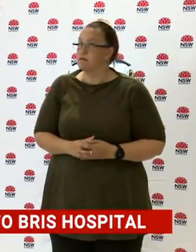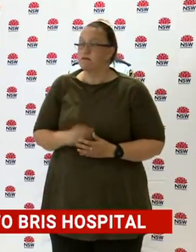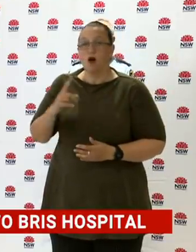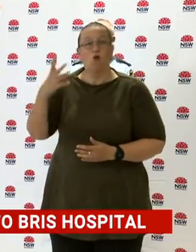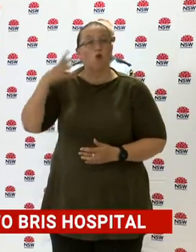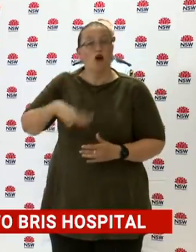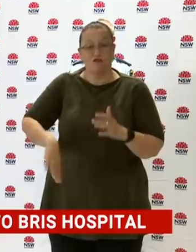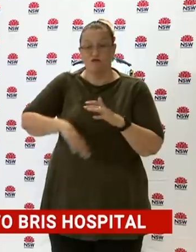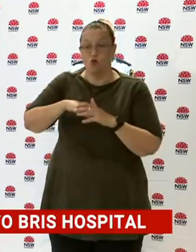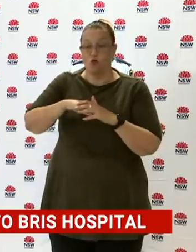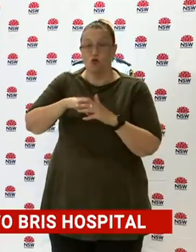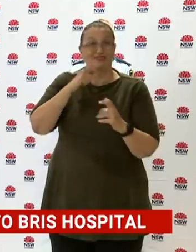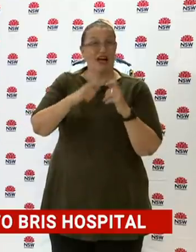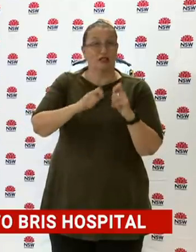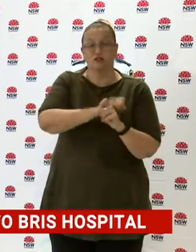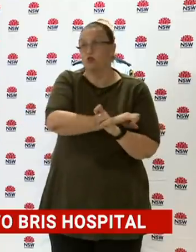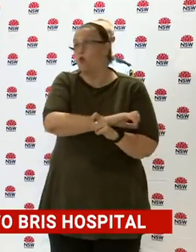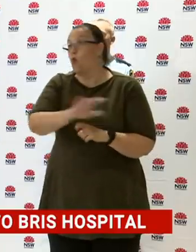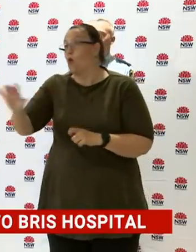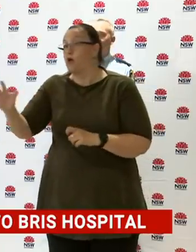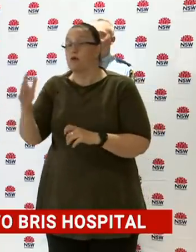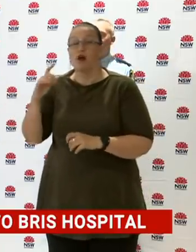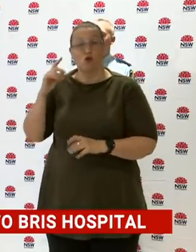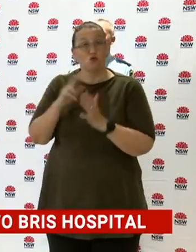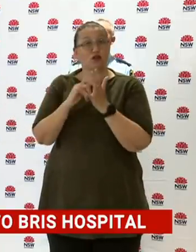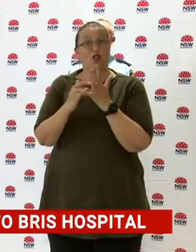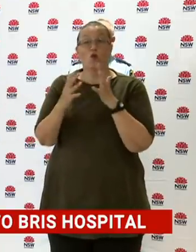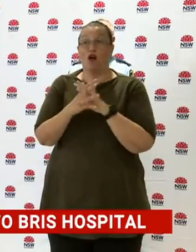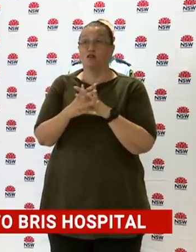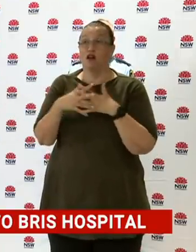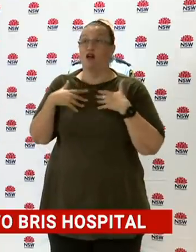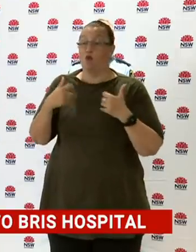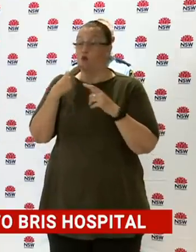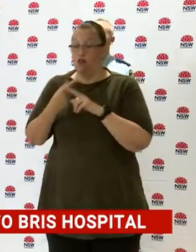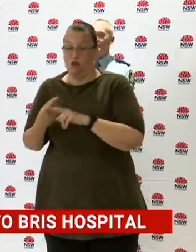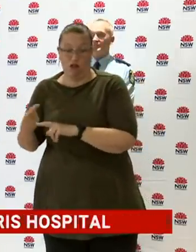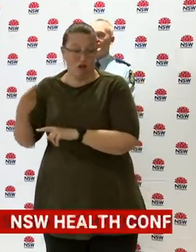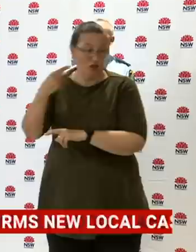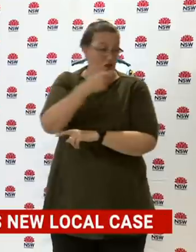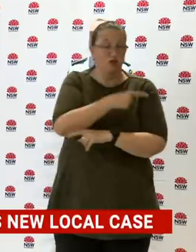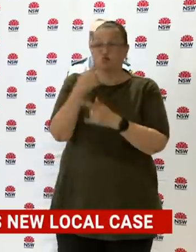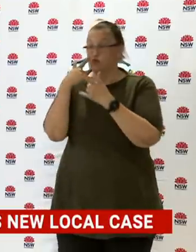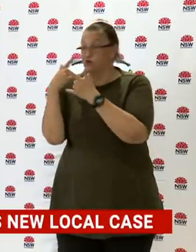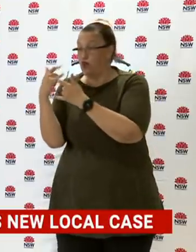spectrum of testing, the health people are going back to the 8th in terms of his contacts.